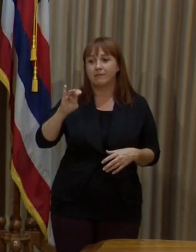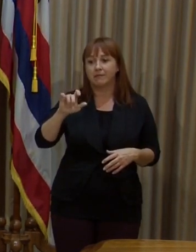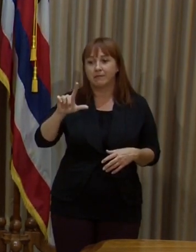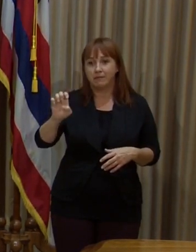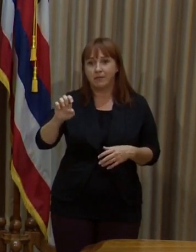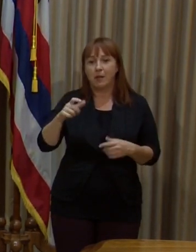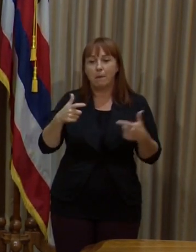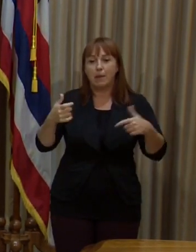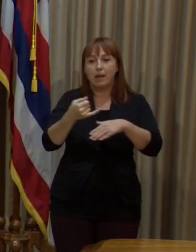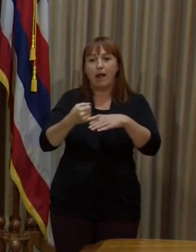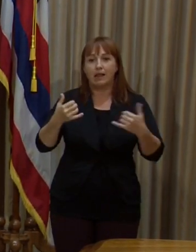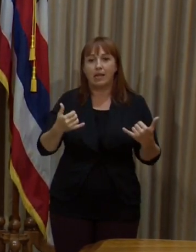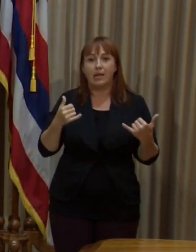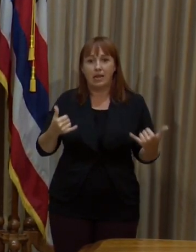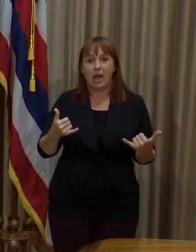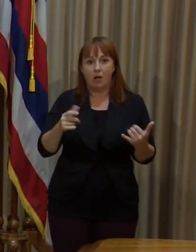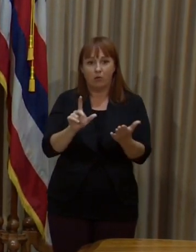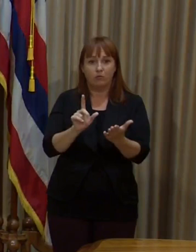Island Now. Go ahead.